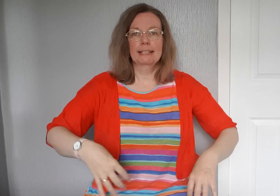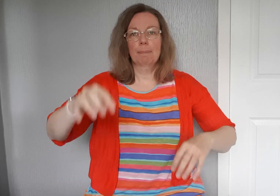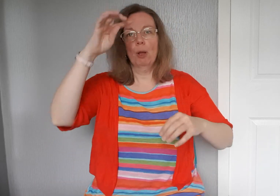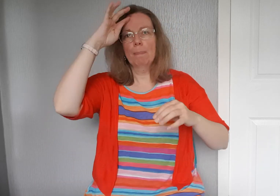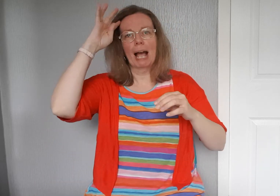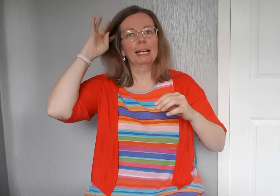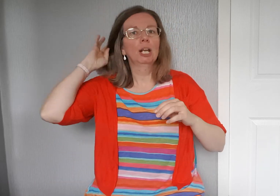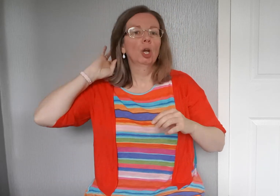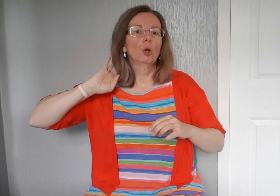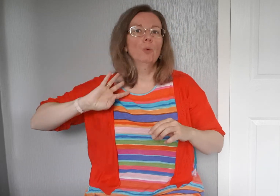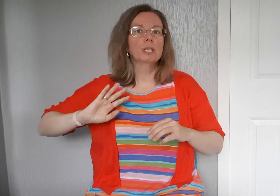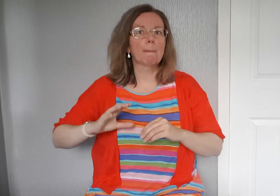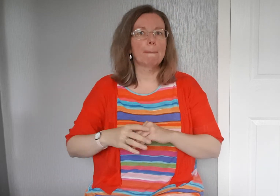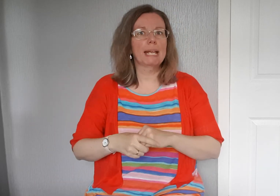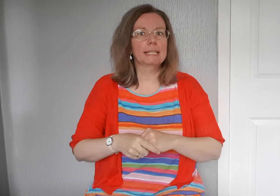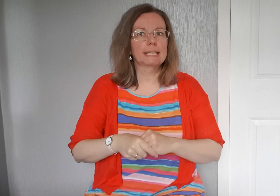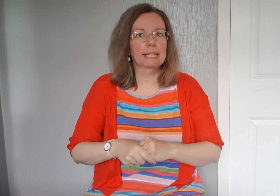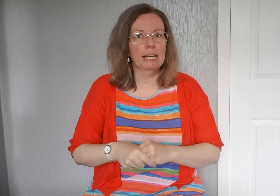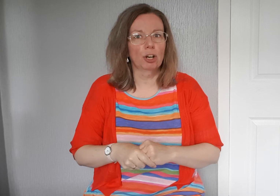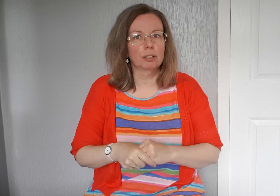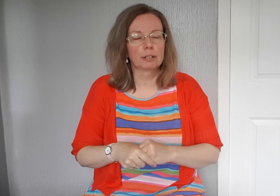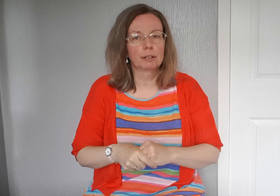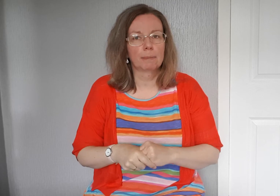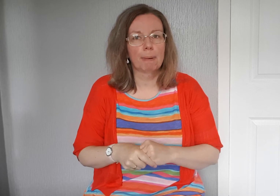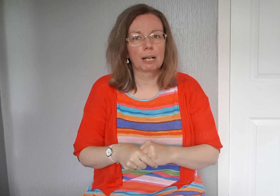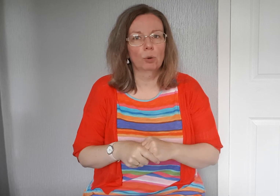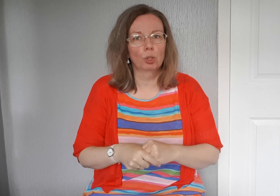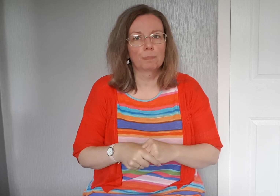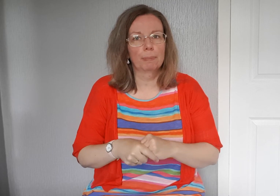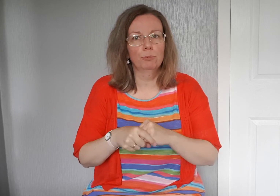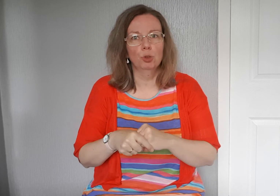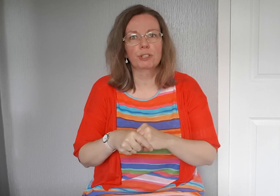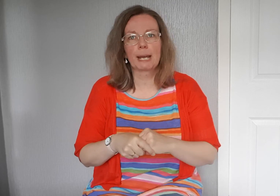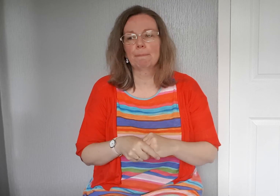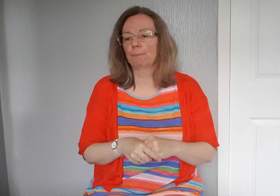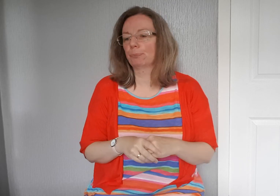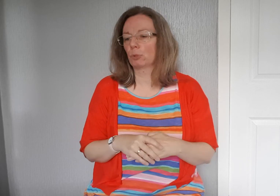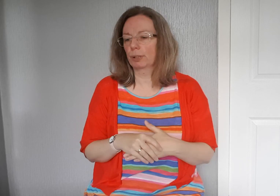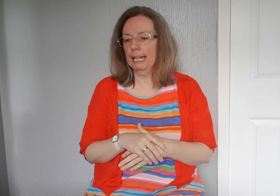it's about a man who was a bit scared, but God used him. Okay.